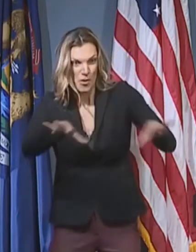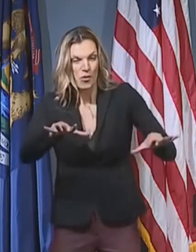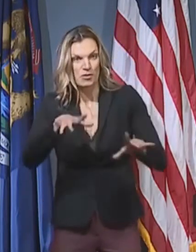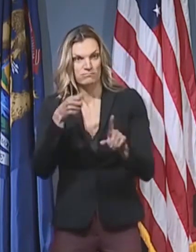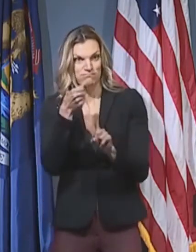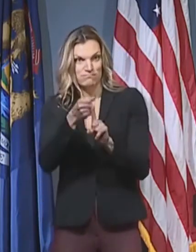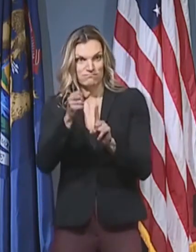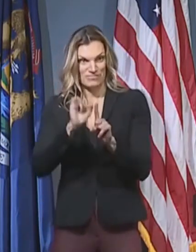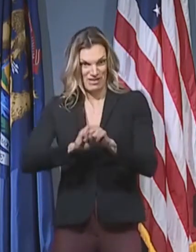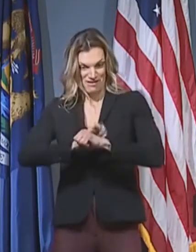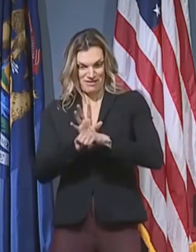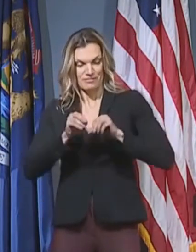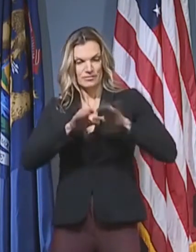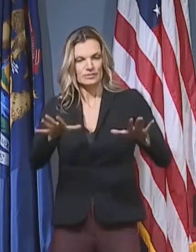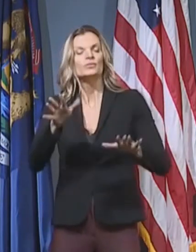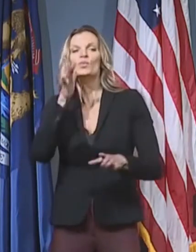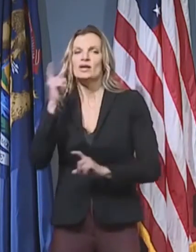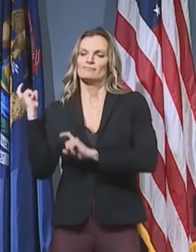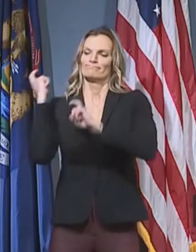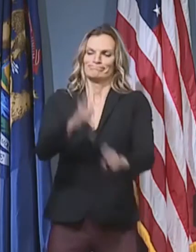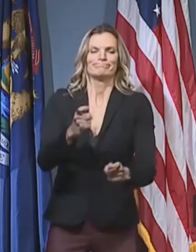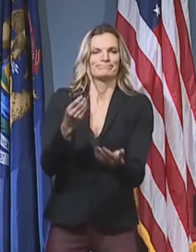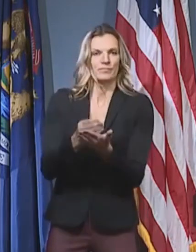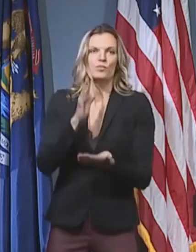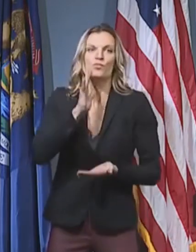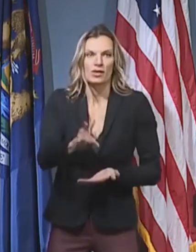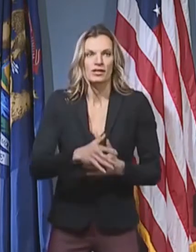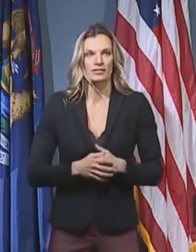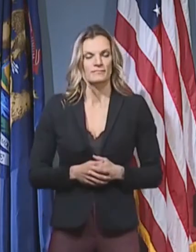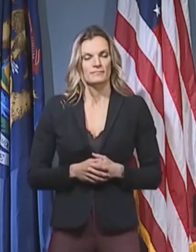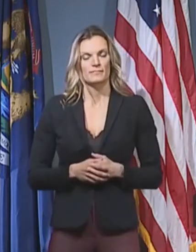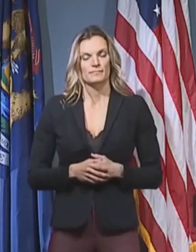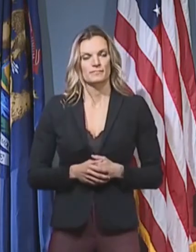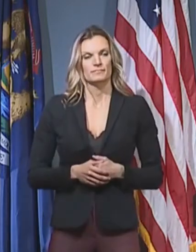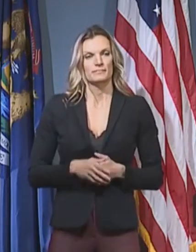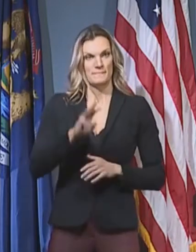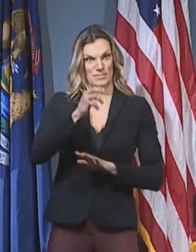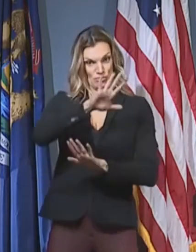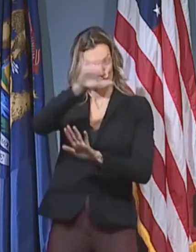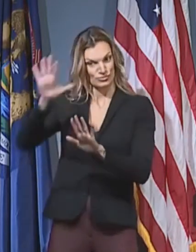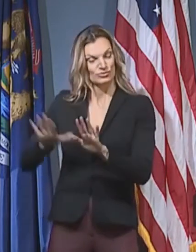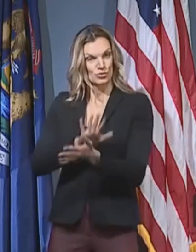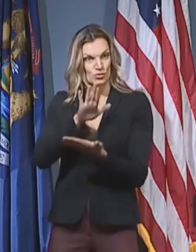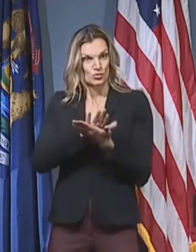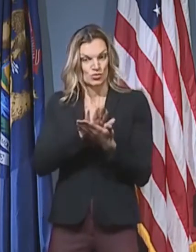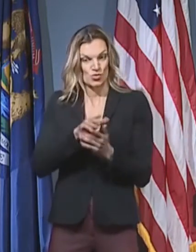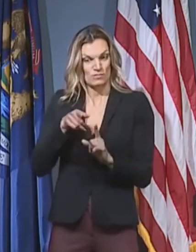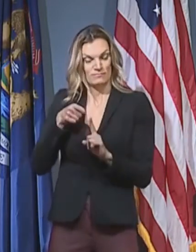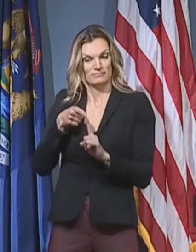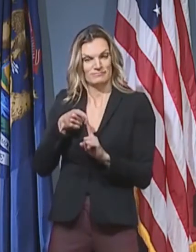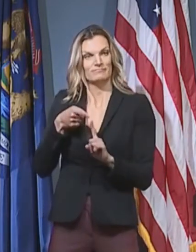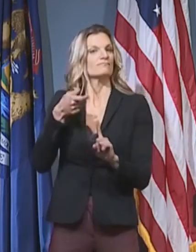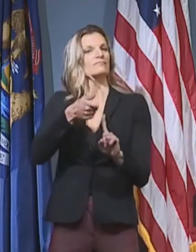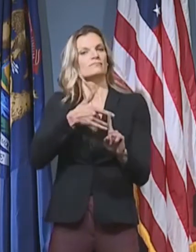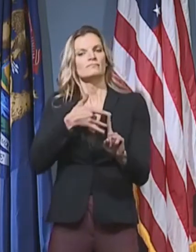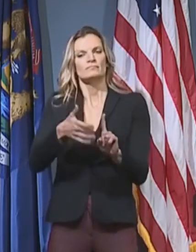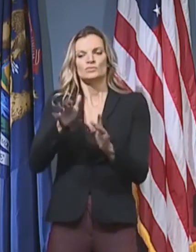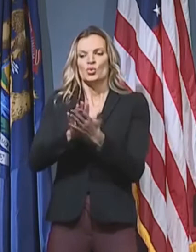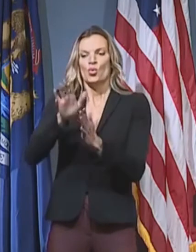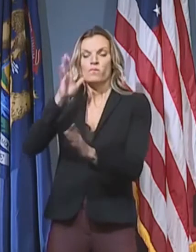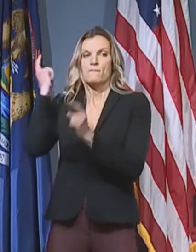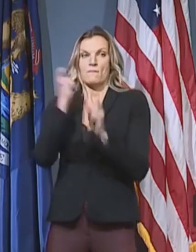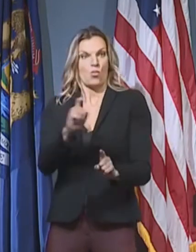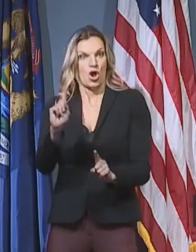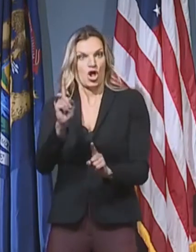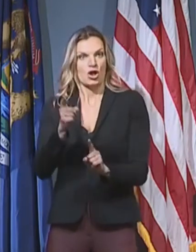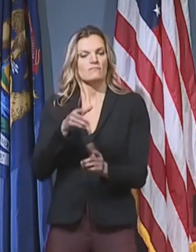the COVID-19 pandemic. This includes Michigan school districts that predominantly serve economically disadvantaged students